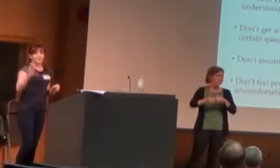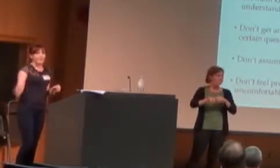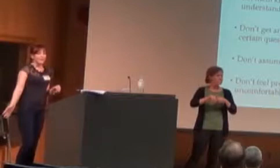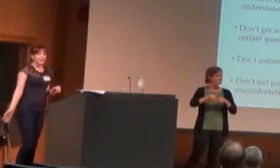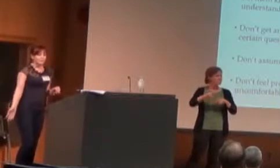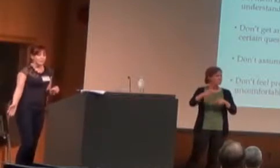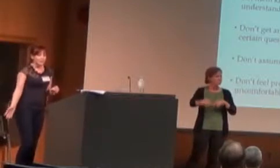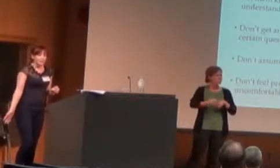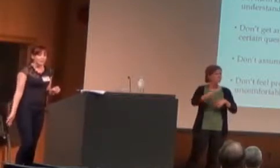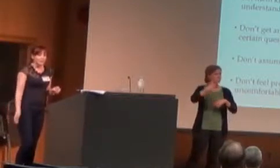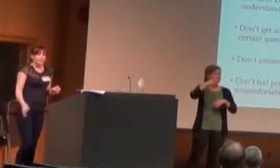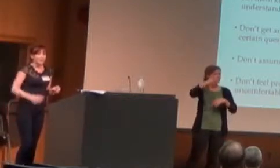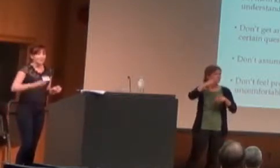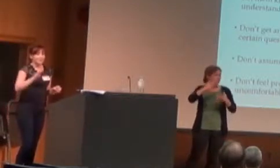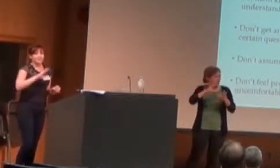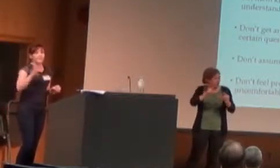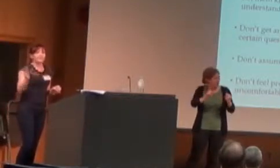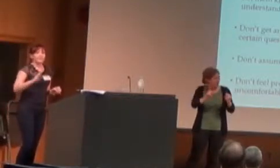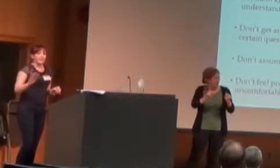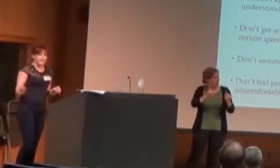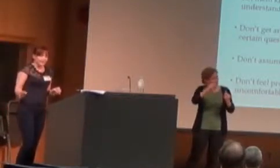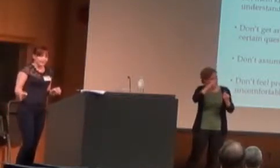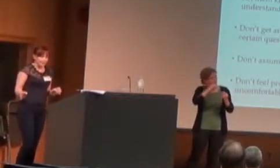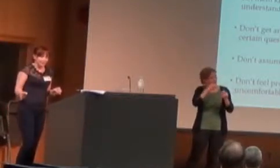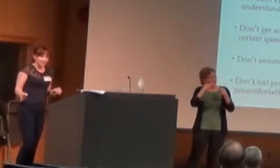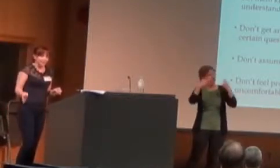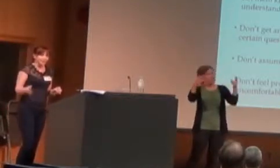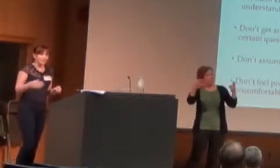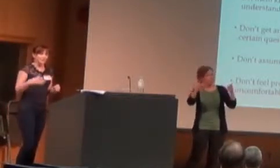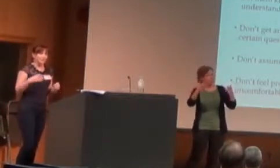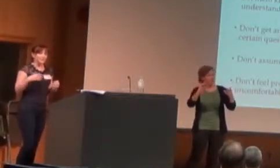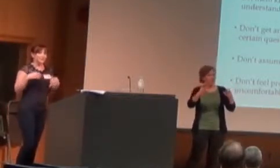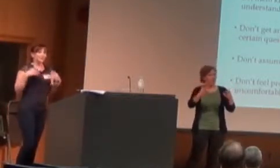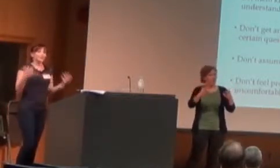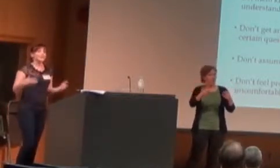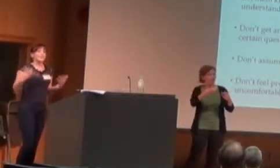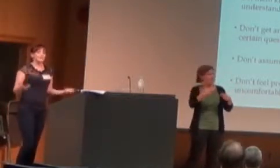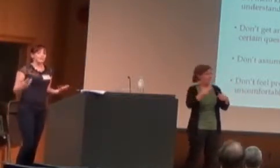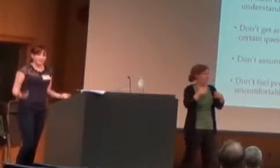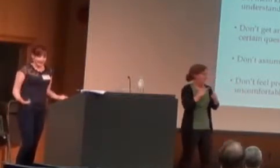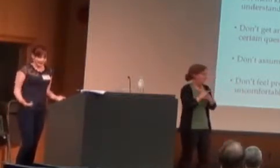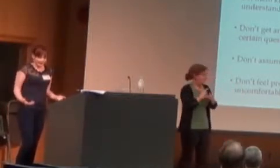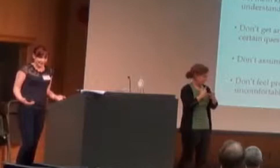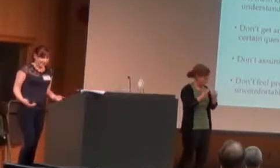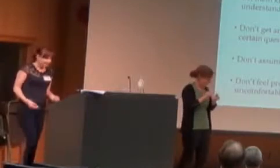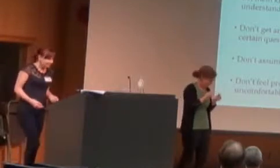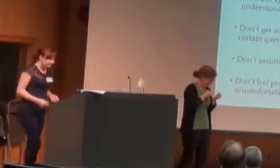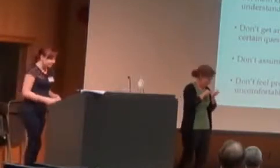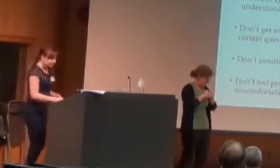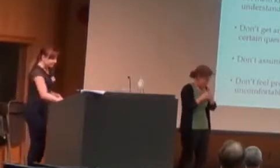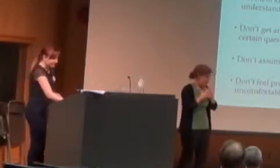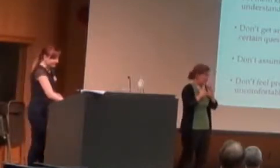they may not be trying to invalidate you. They just are trying to understand.